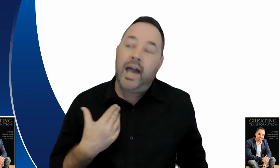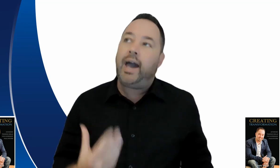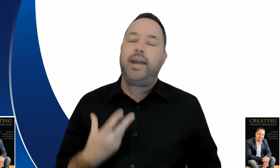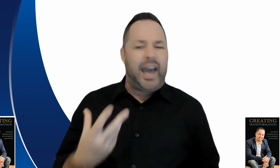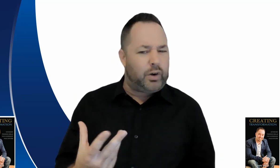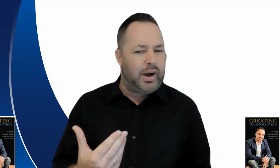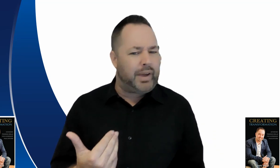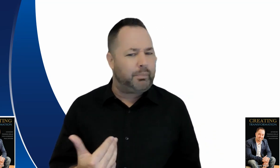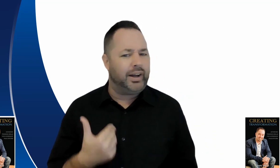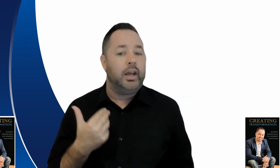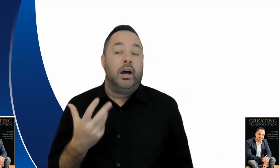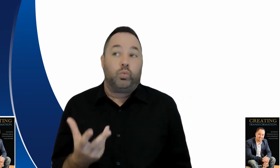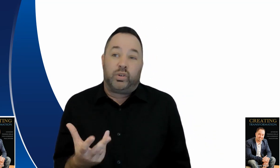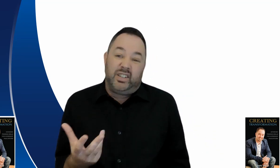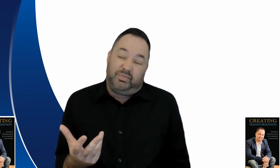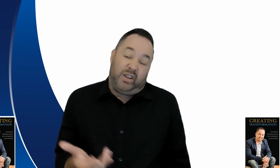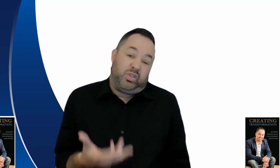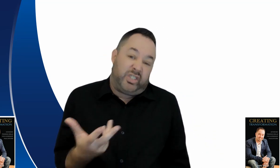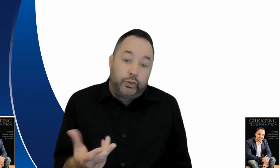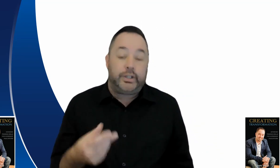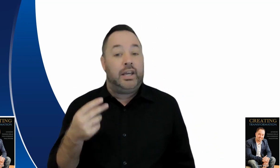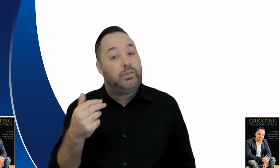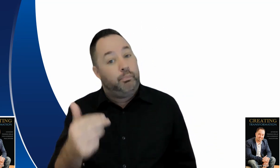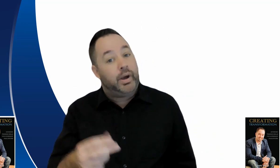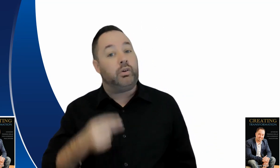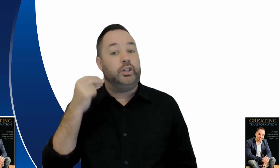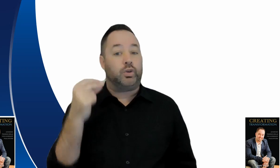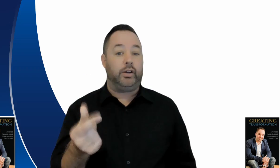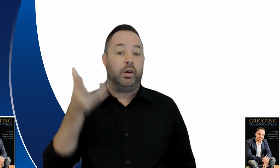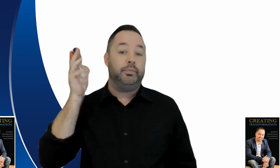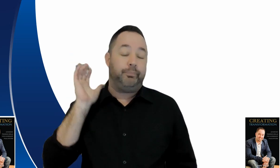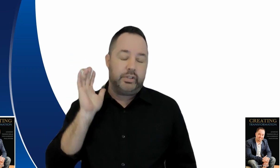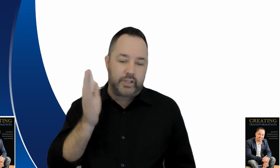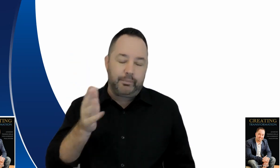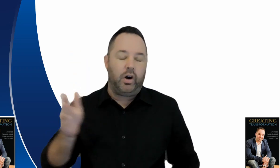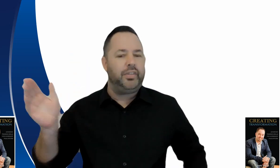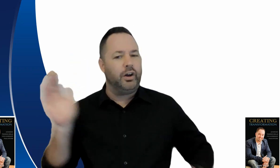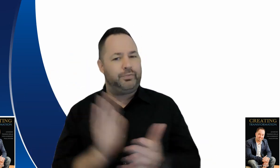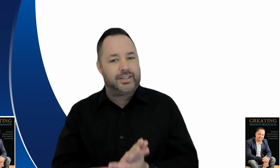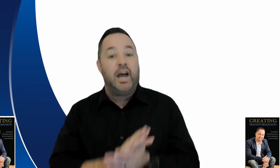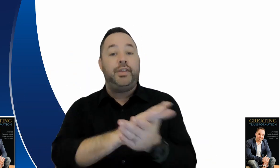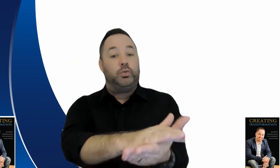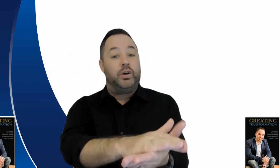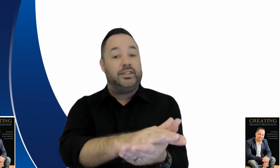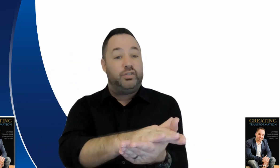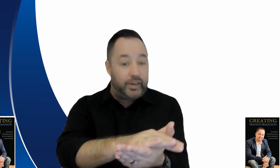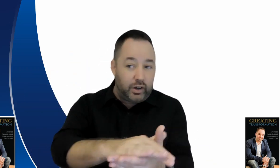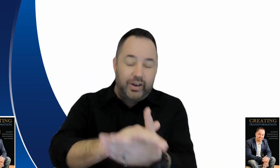and how do i make my bringing my results even better in the training room so on that note folks thank you for watching this video